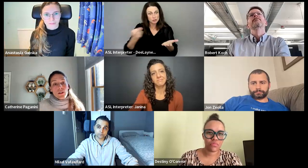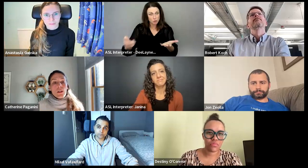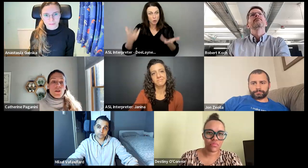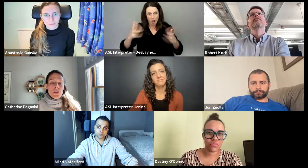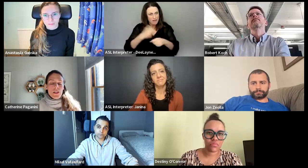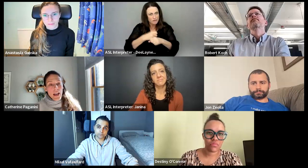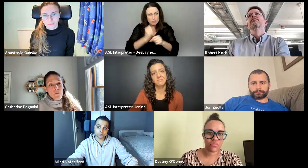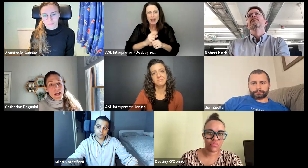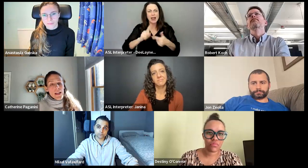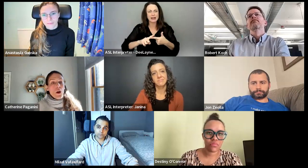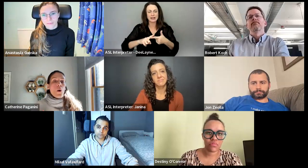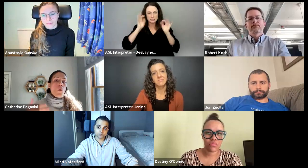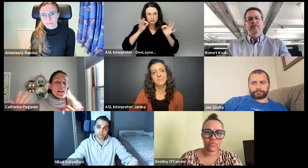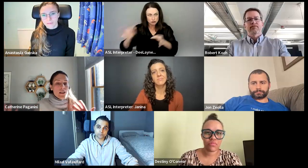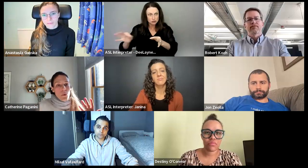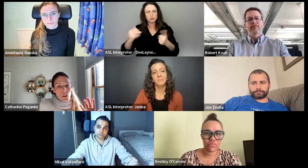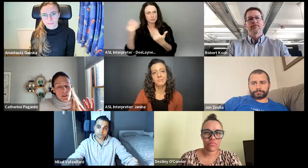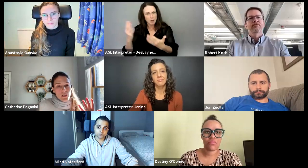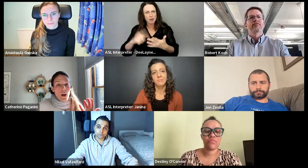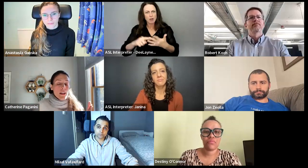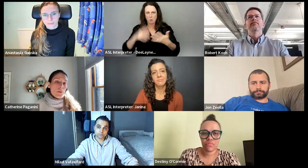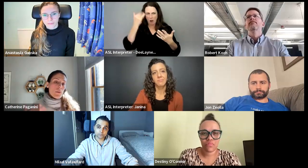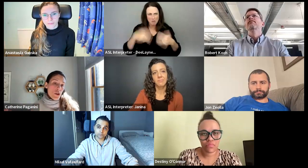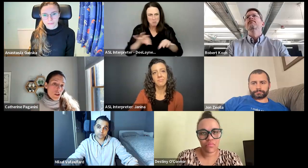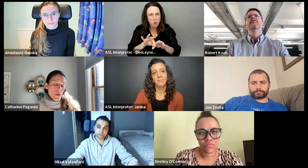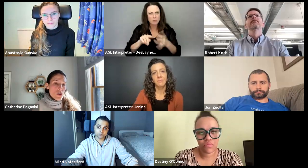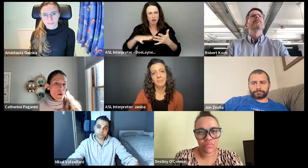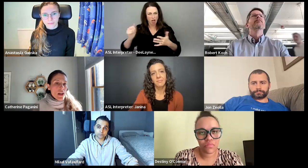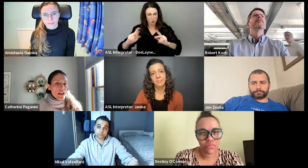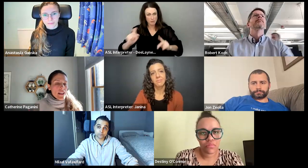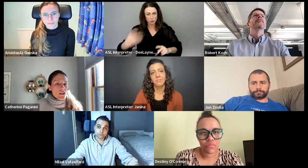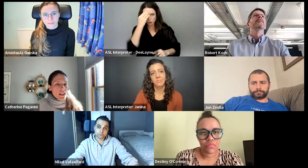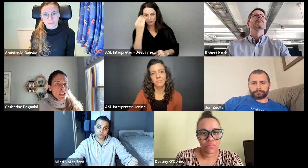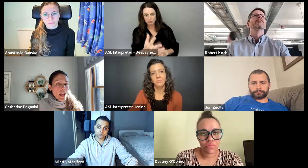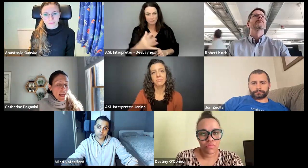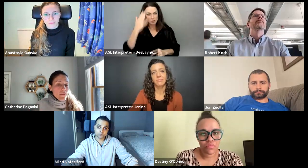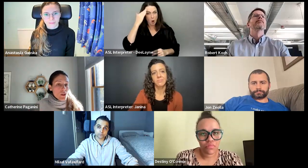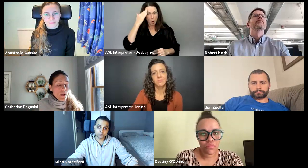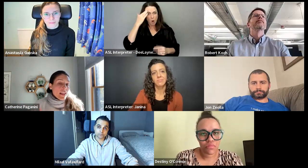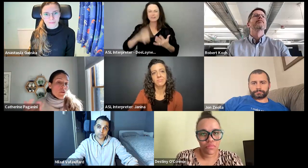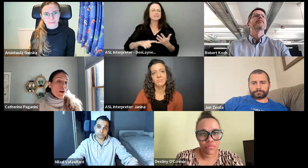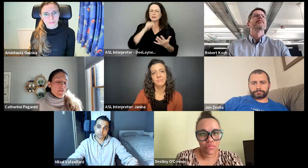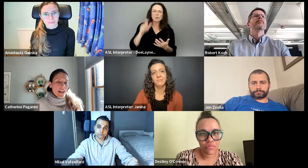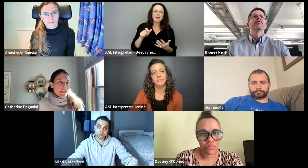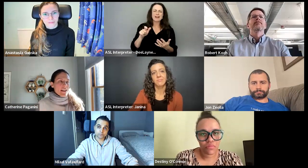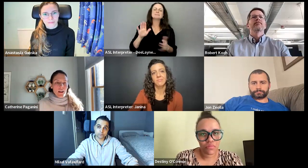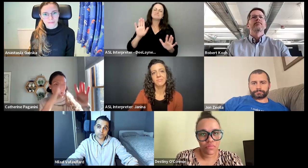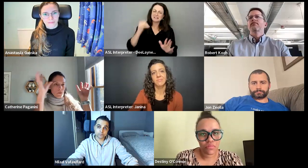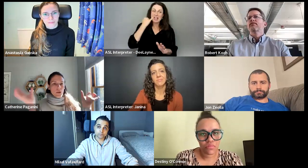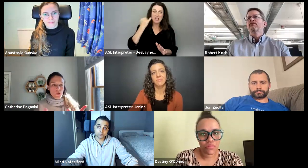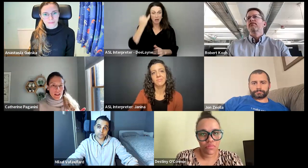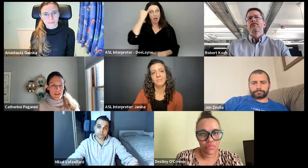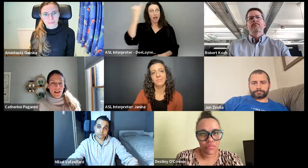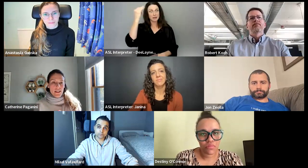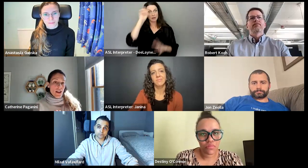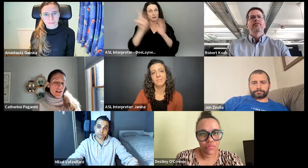created the conclusions that we have made, why it's important, why other people should know it. So it's not like you have to come, like if you have an idea out